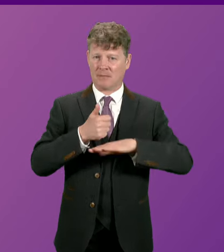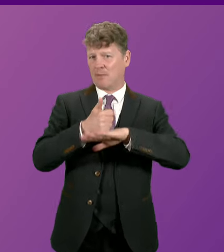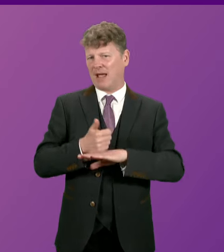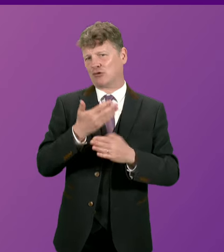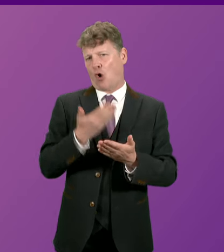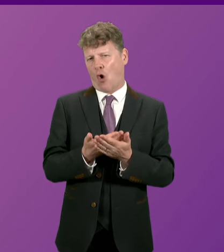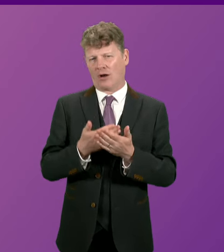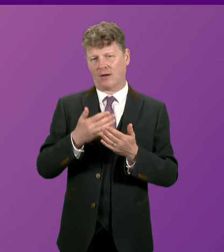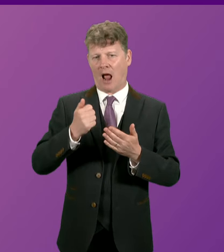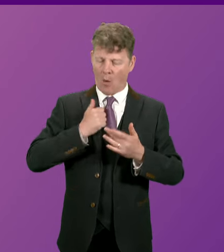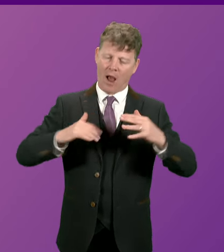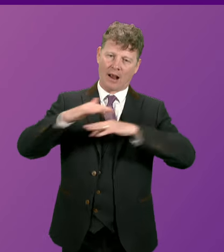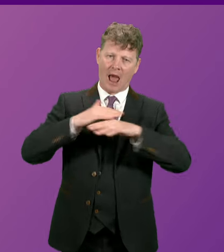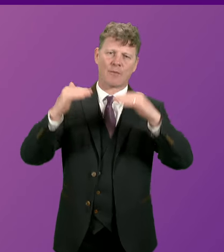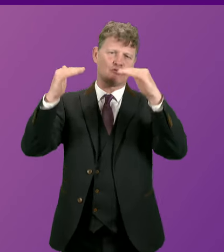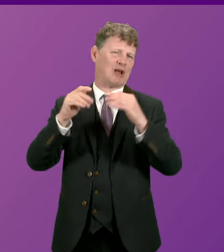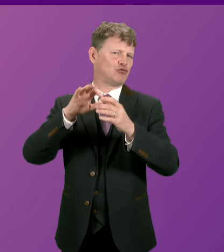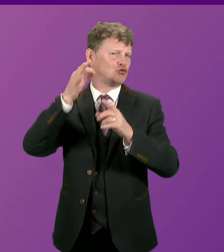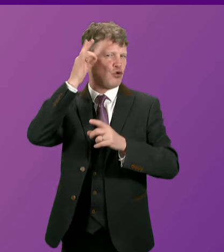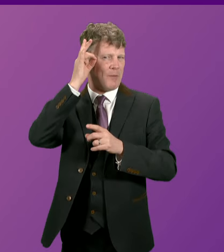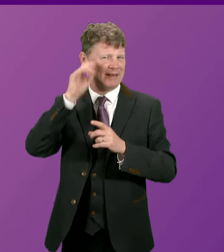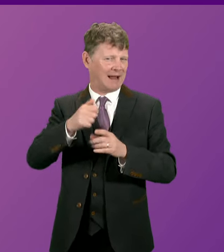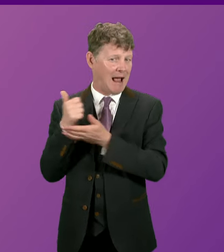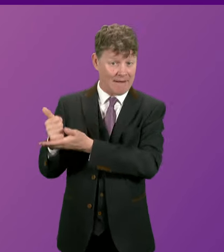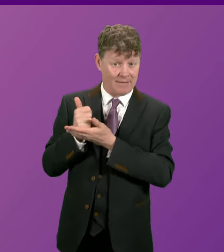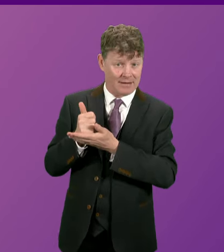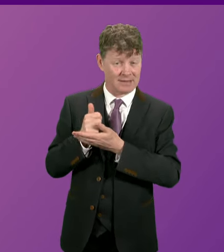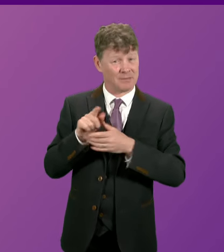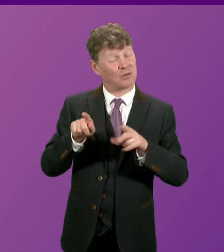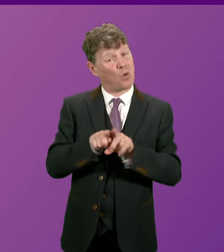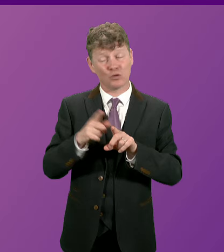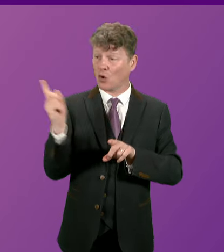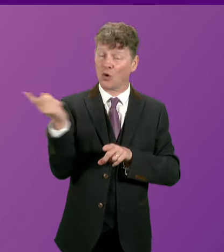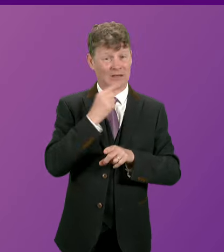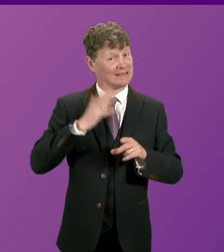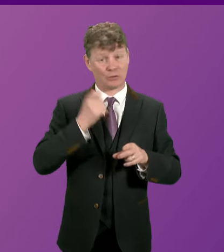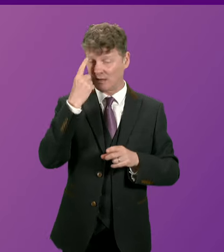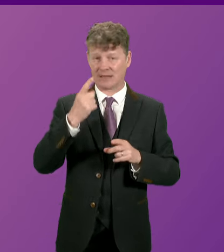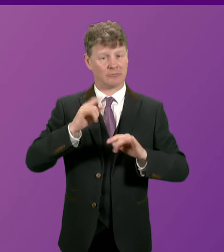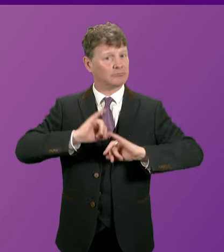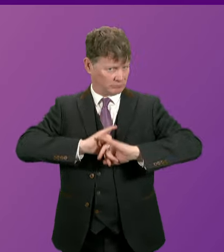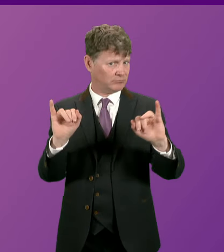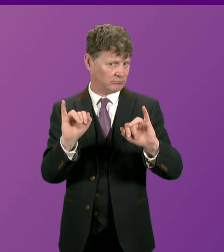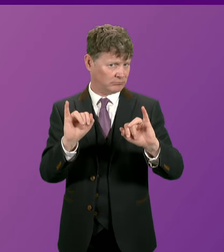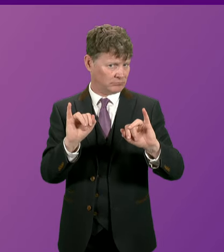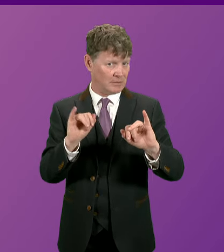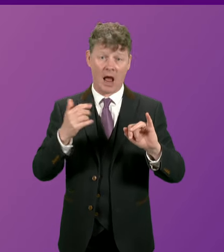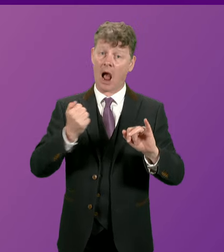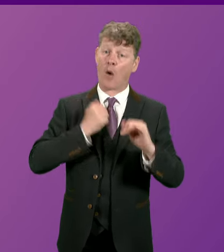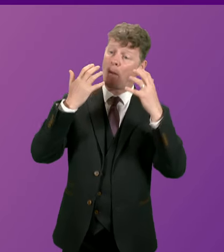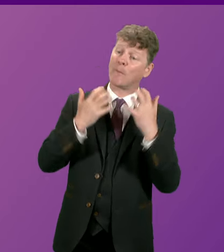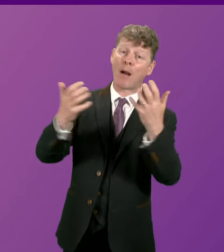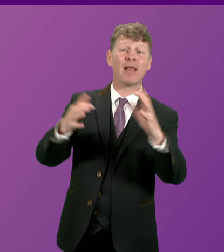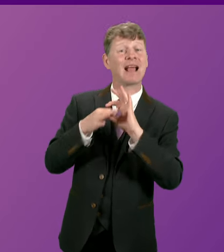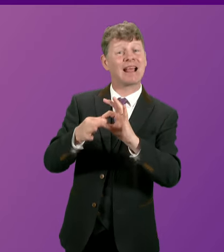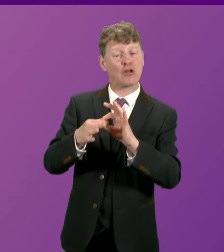change committee's advice more generally it is vital that everyone understands the scale of the climate emergency our public engagement strategy sets